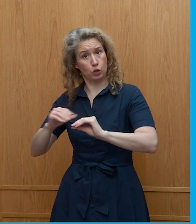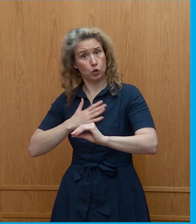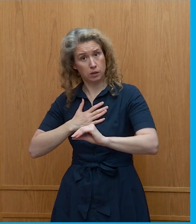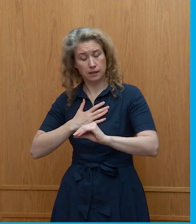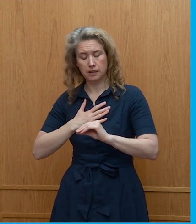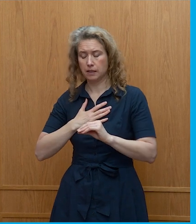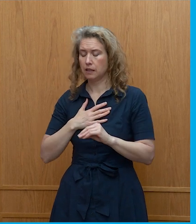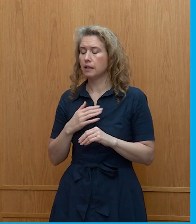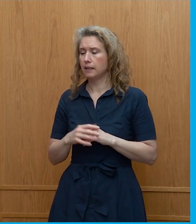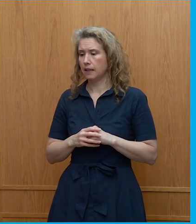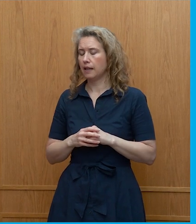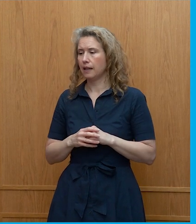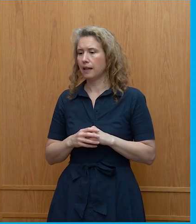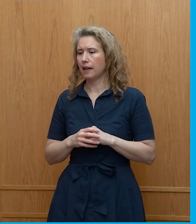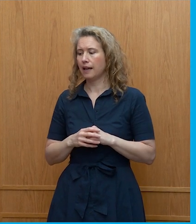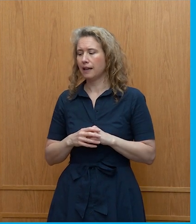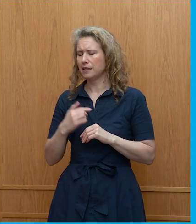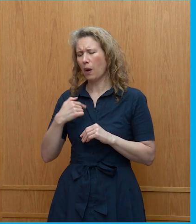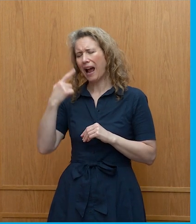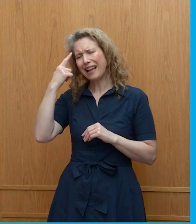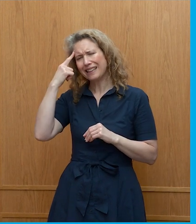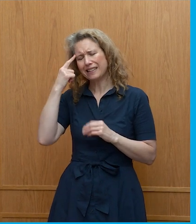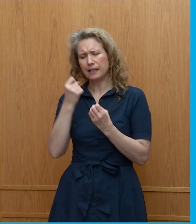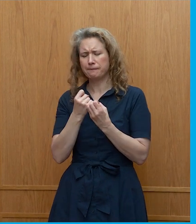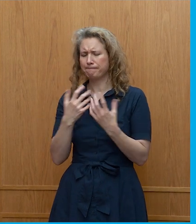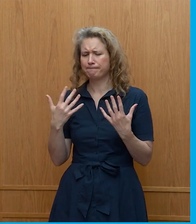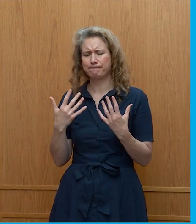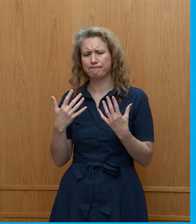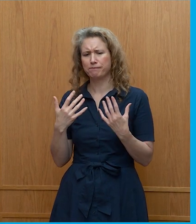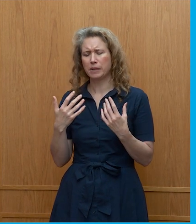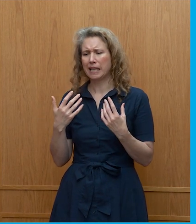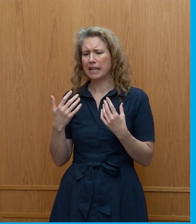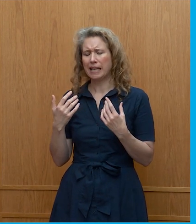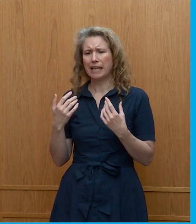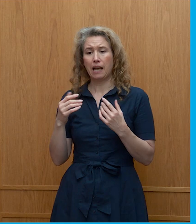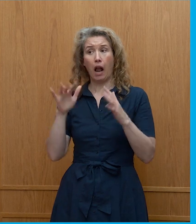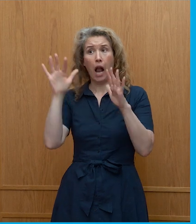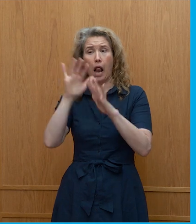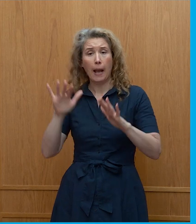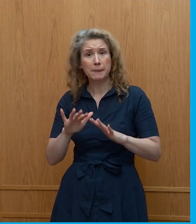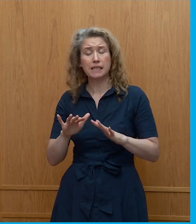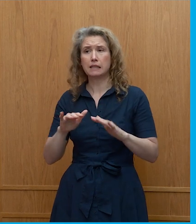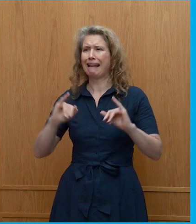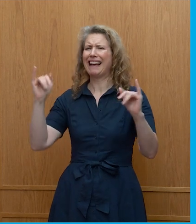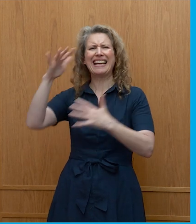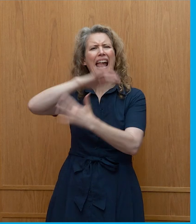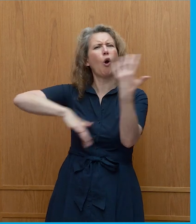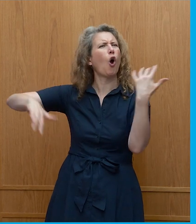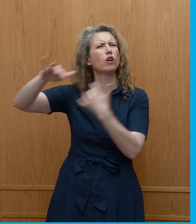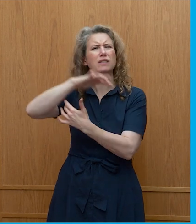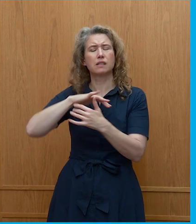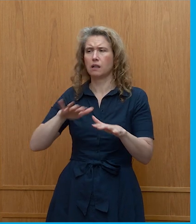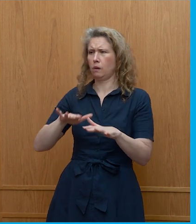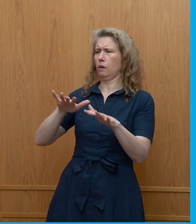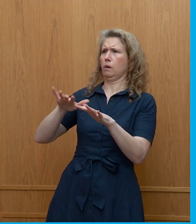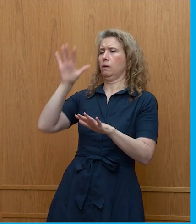I think that there's an awful lot of the issue of climate chaos is really important